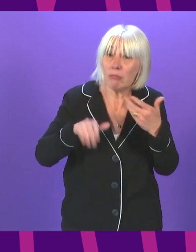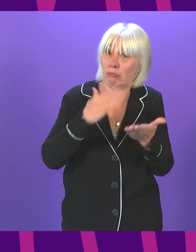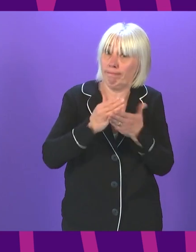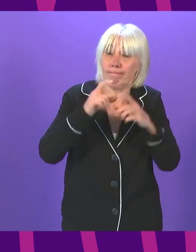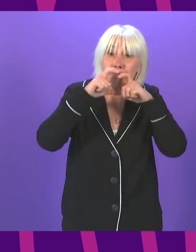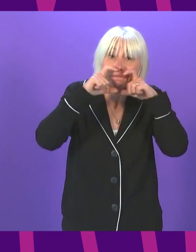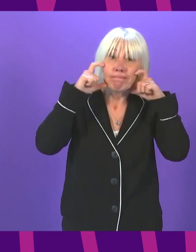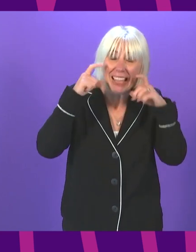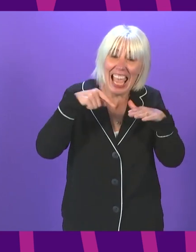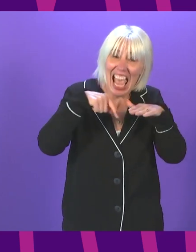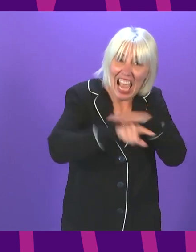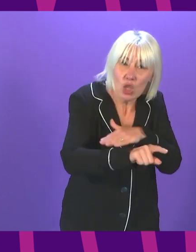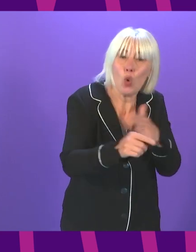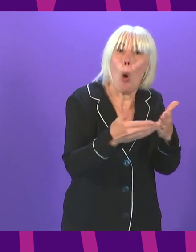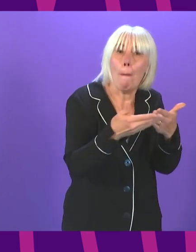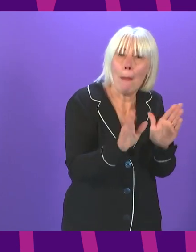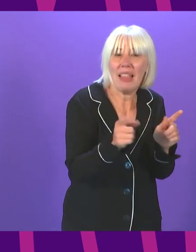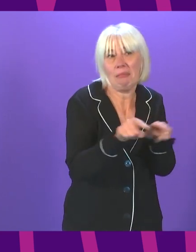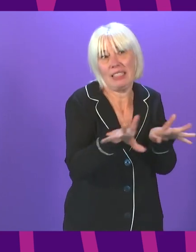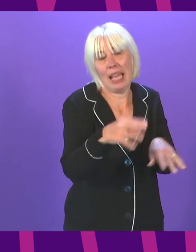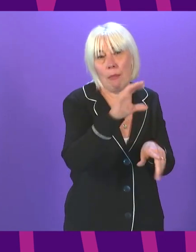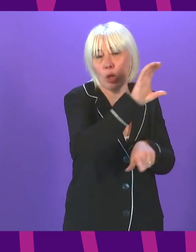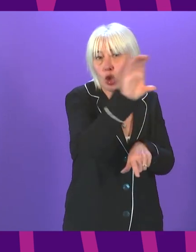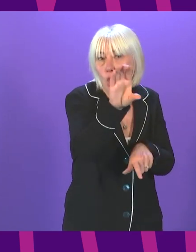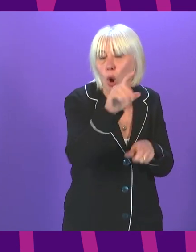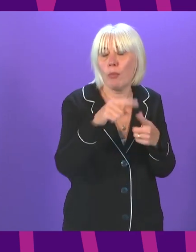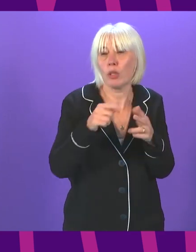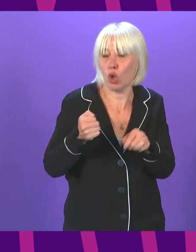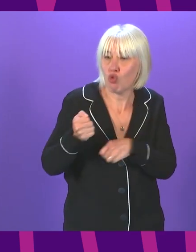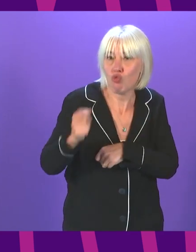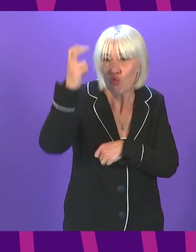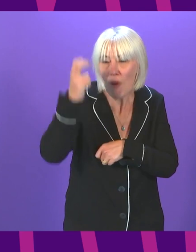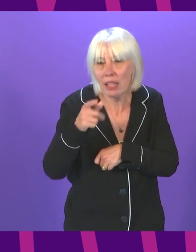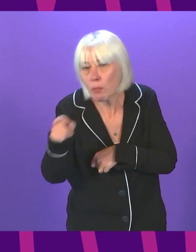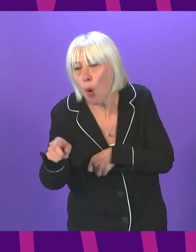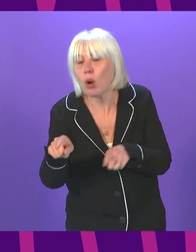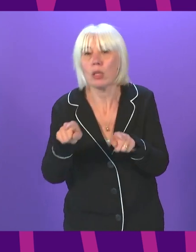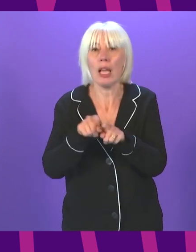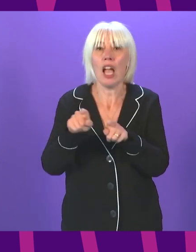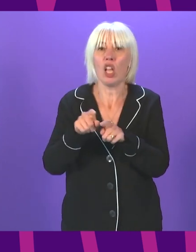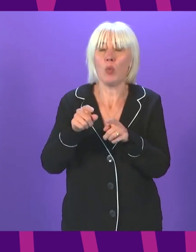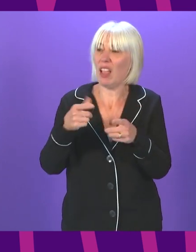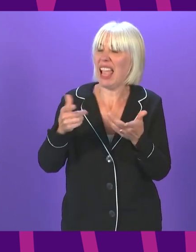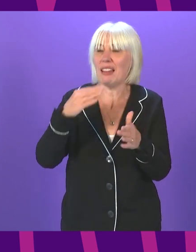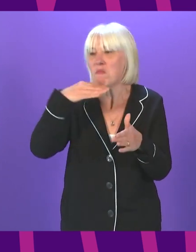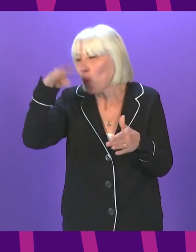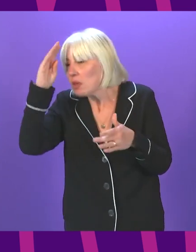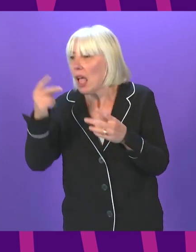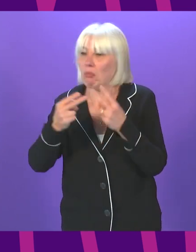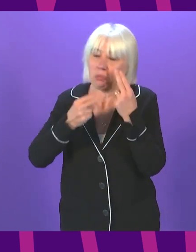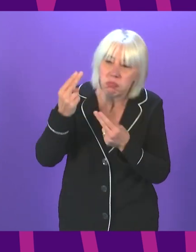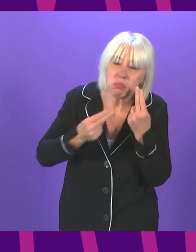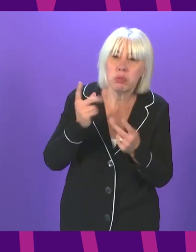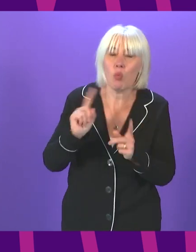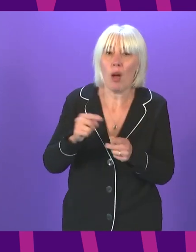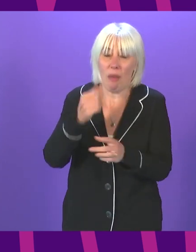coverings in indoor public places such as shops, on public transport and when entering and moving about hospitality settings. That is